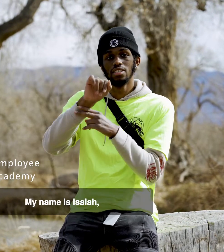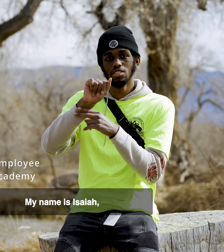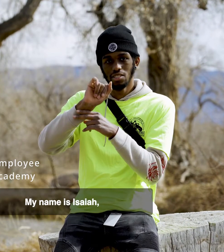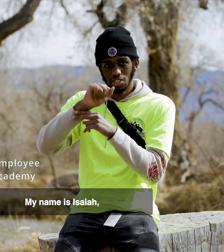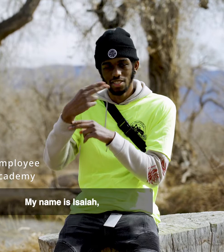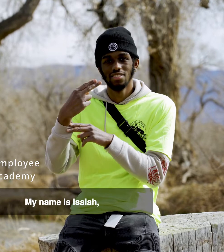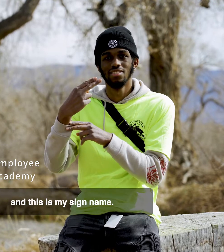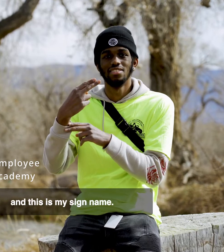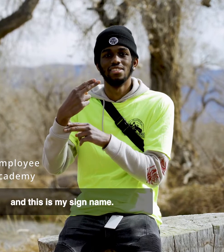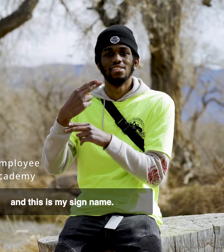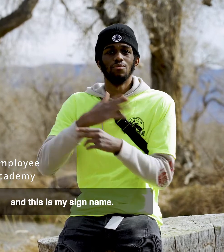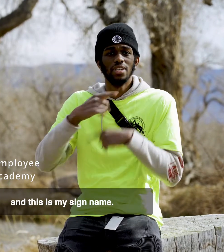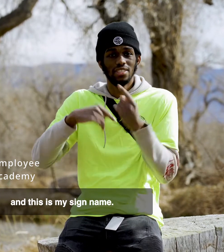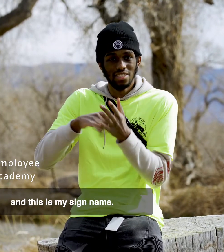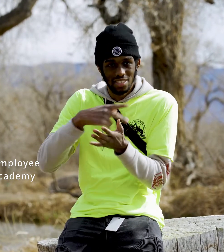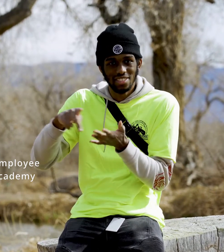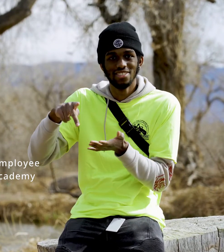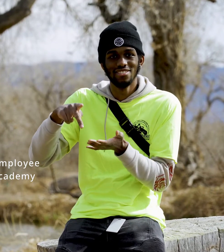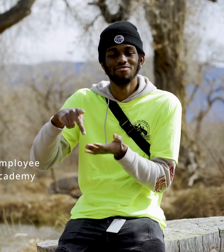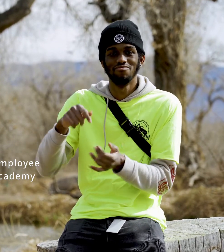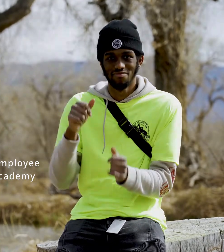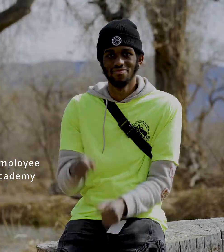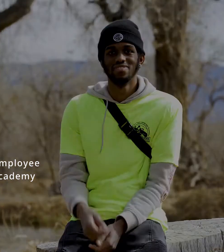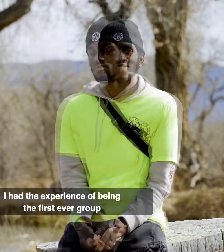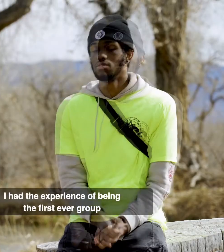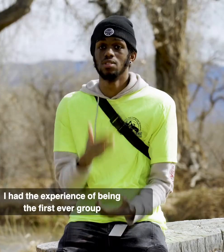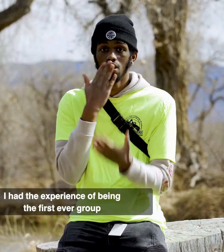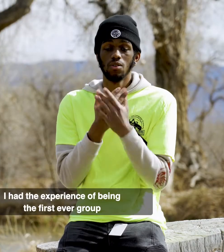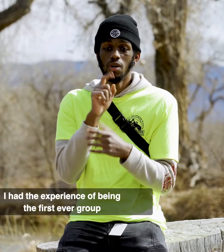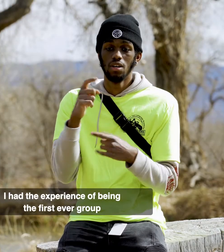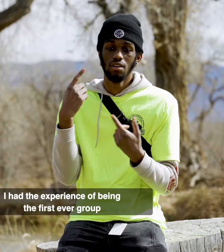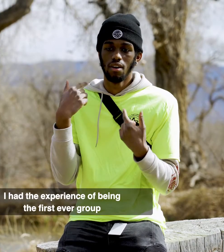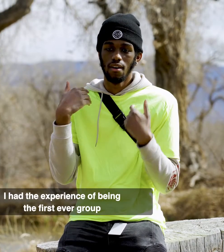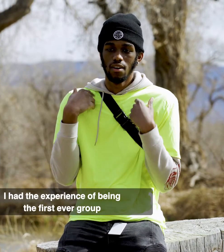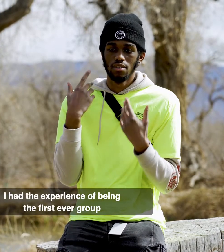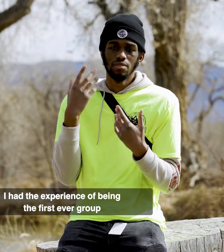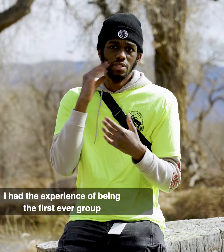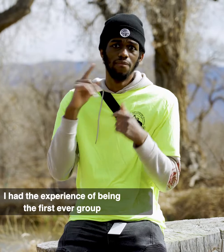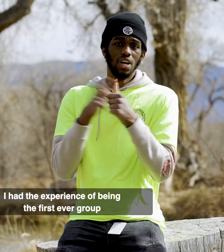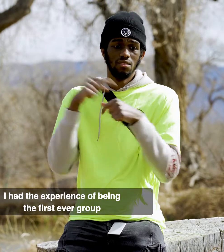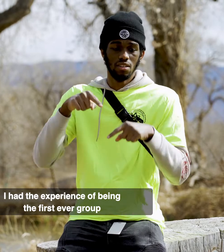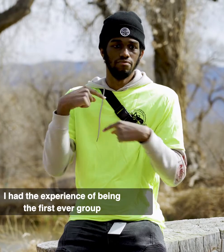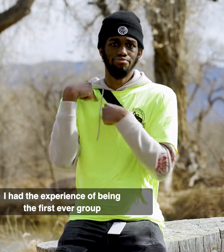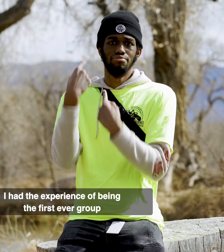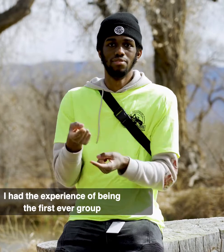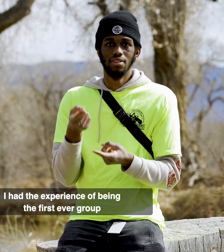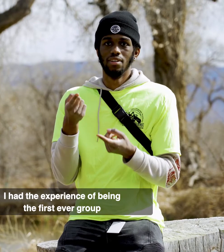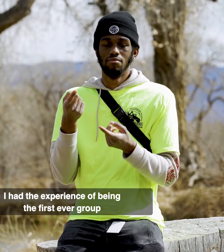My name is Isaiah and this is my sign name. I had you know the experience of being the first ever